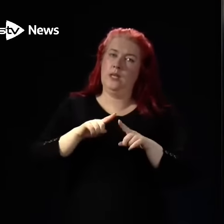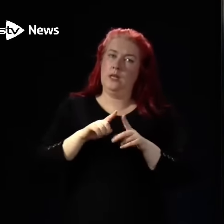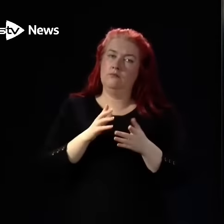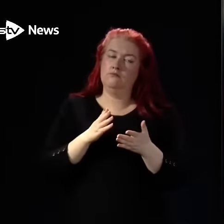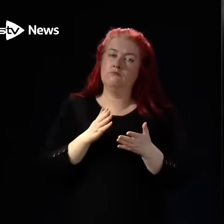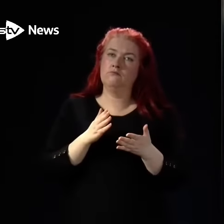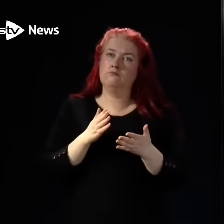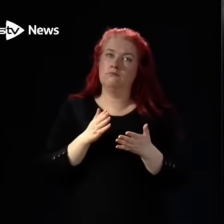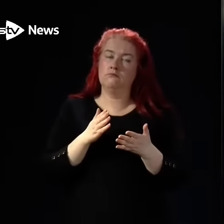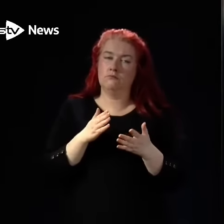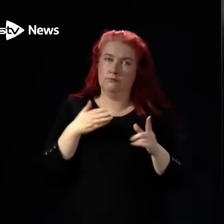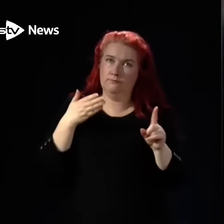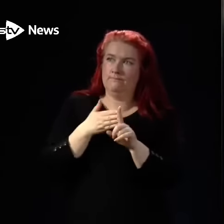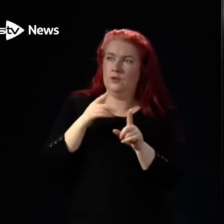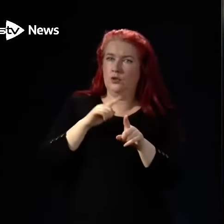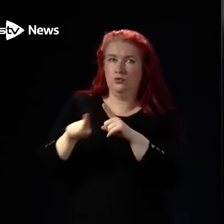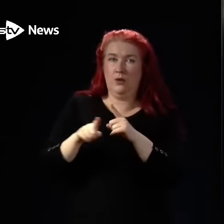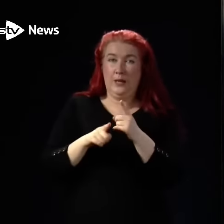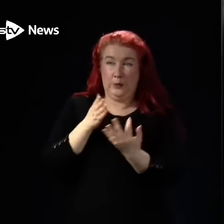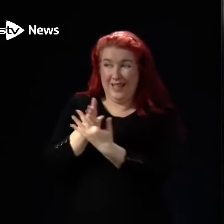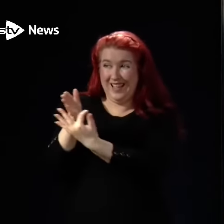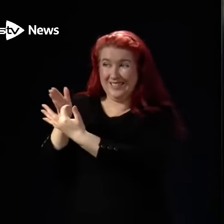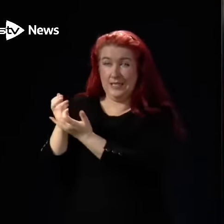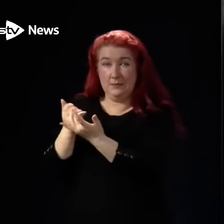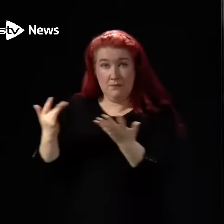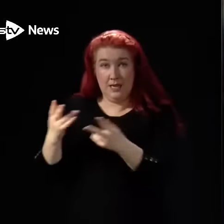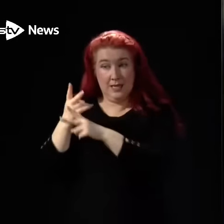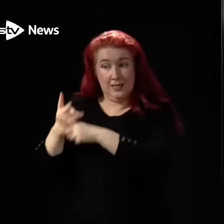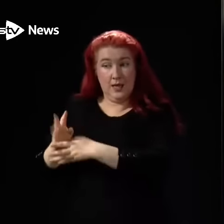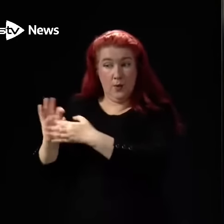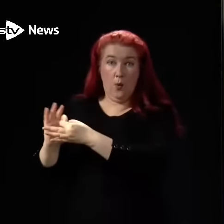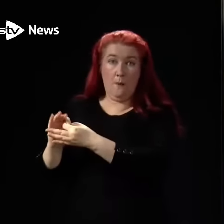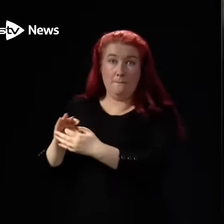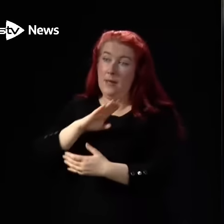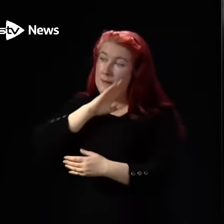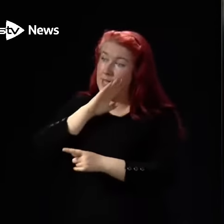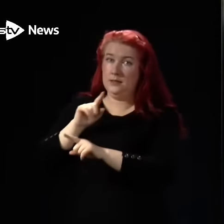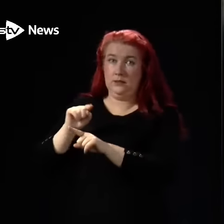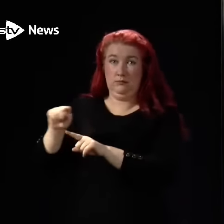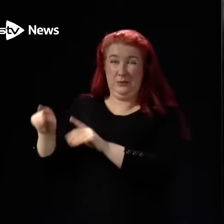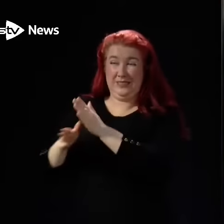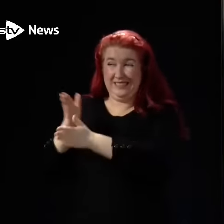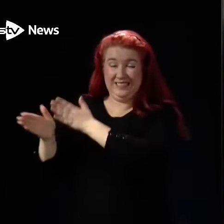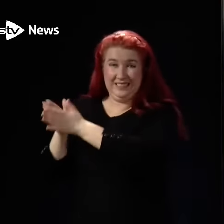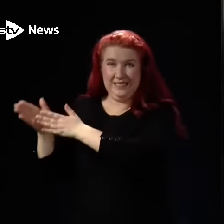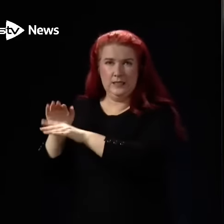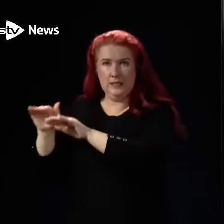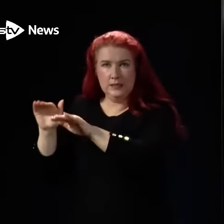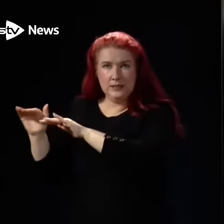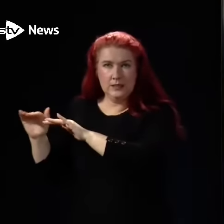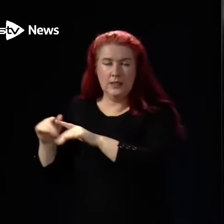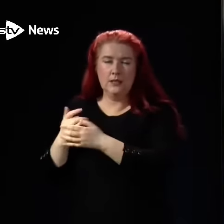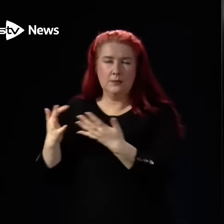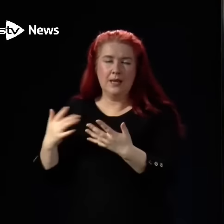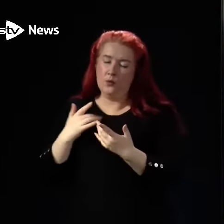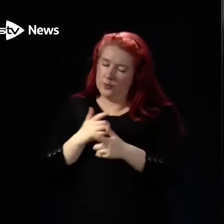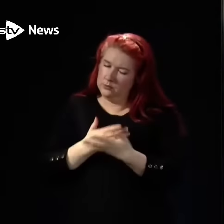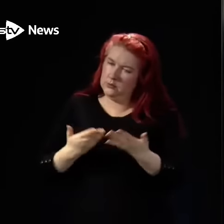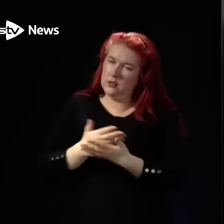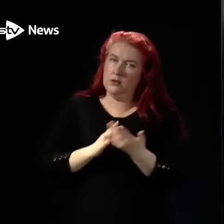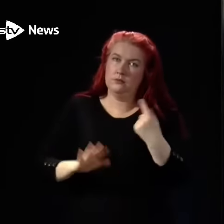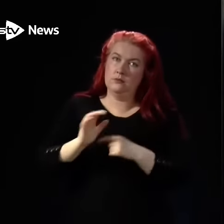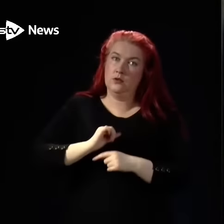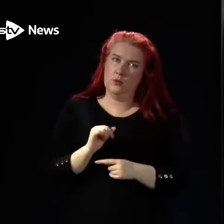access as many care home beds as possible. And there are discussions across the country ongoing right now about that. And we will